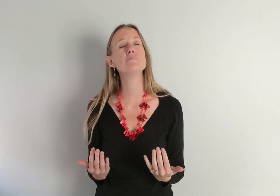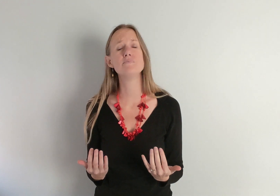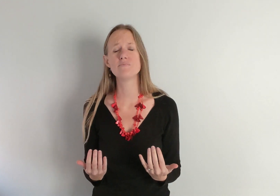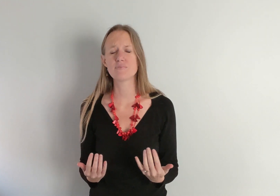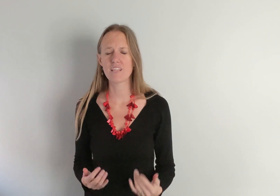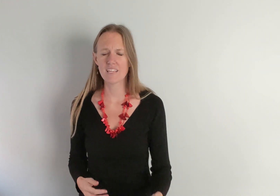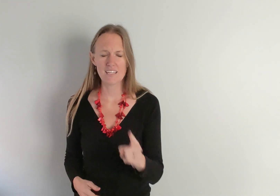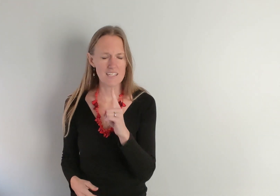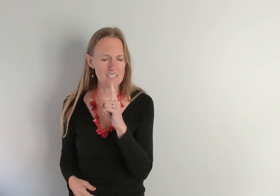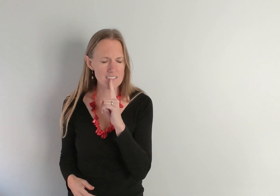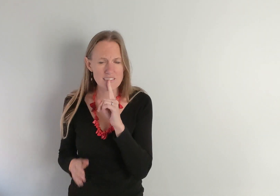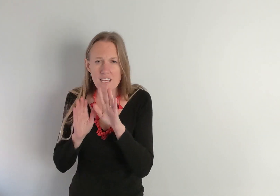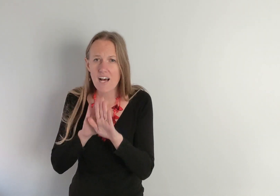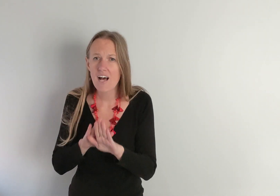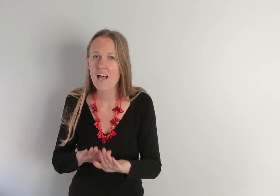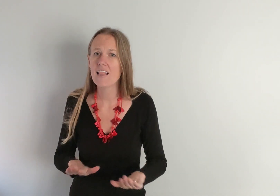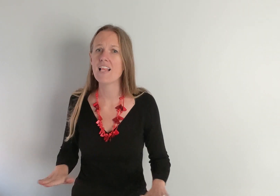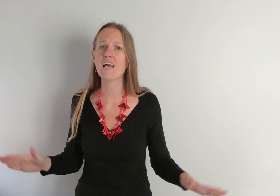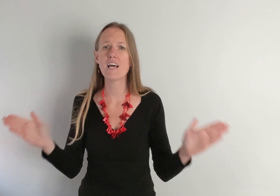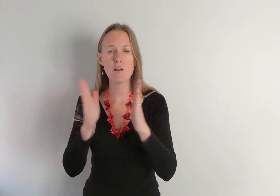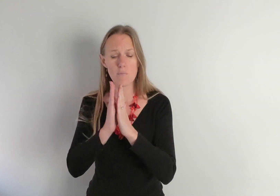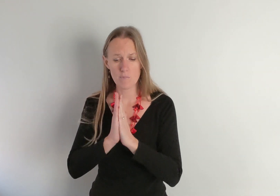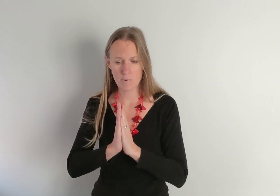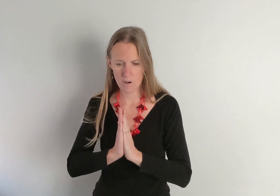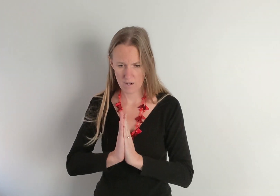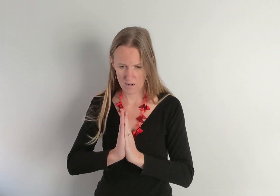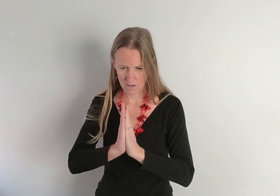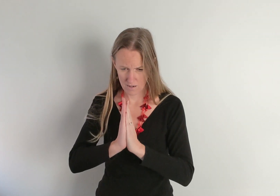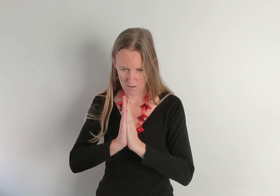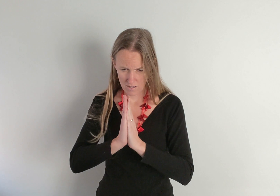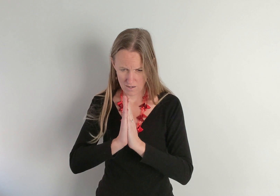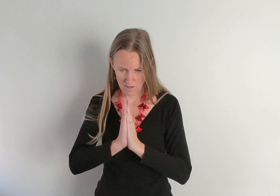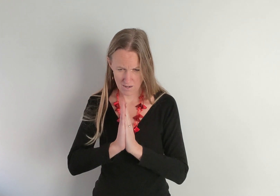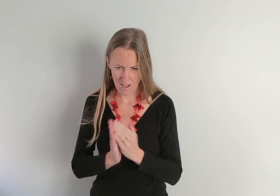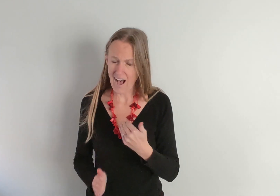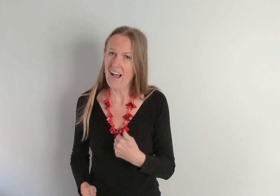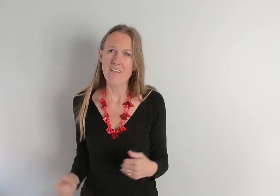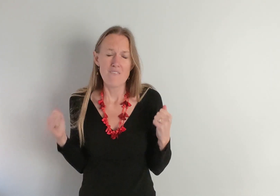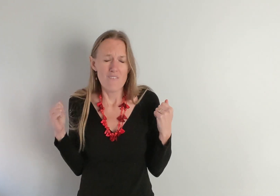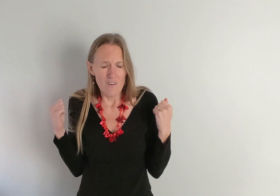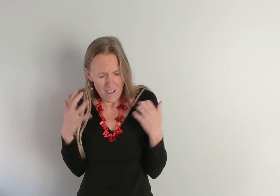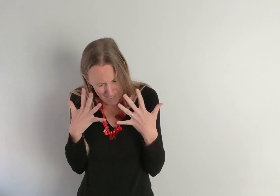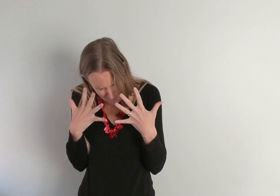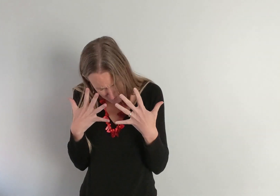In a silent prayer I am frightened